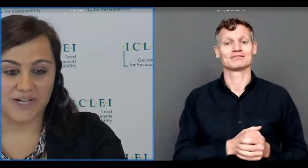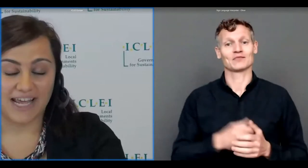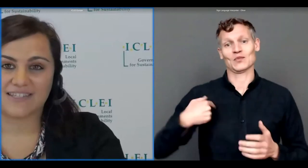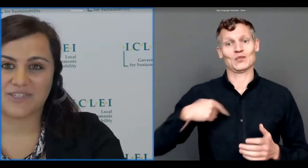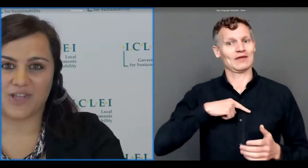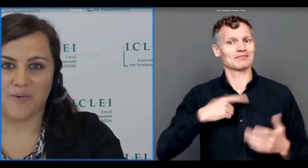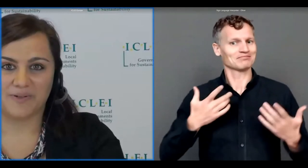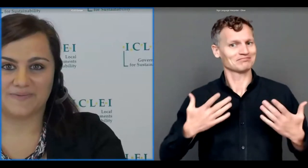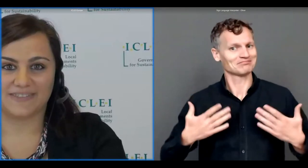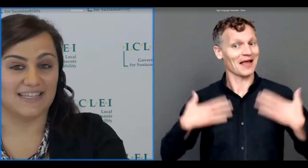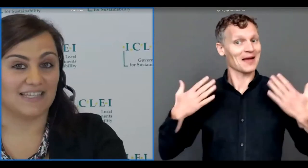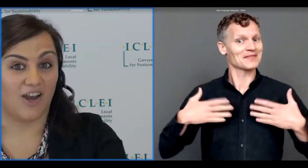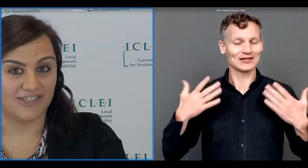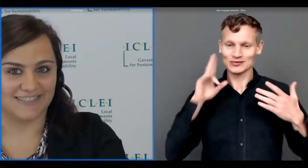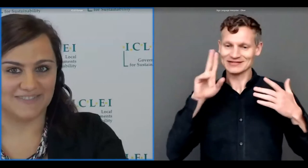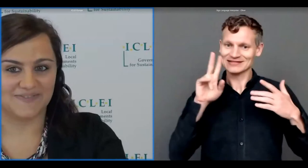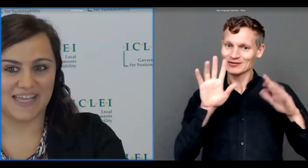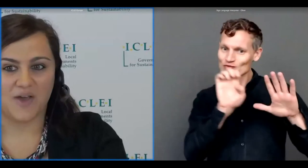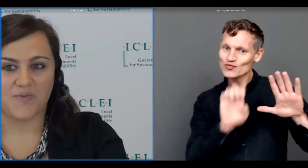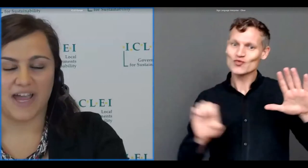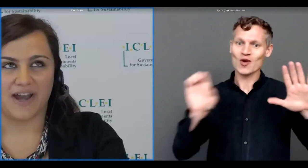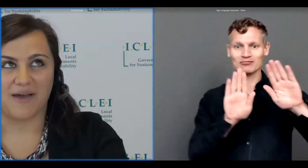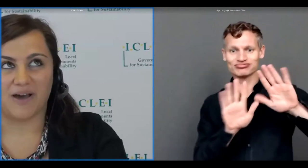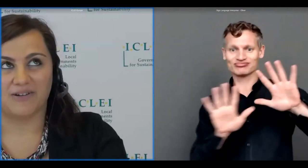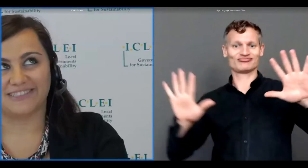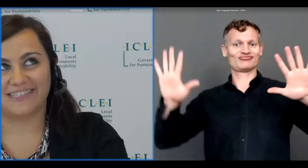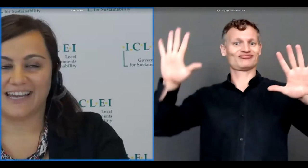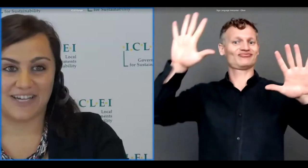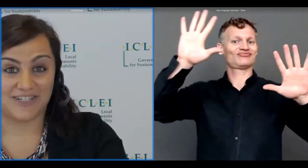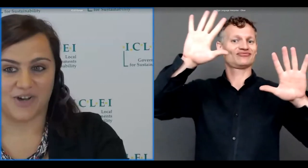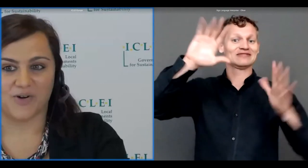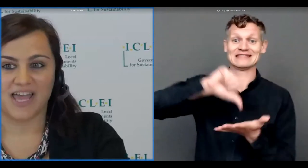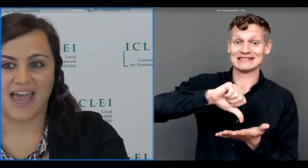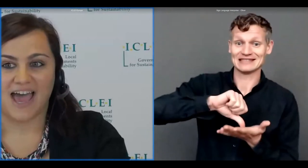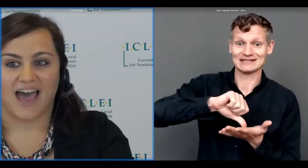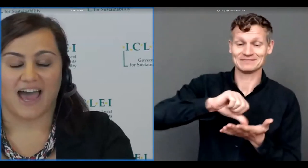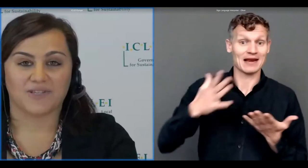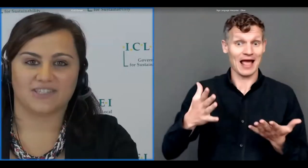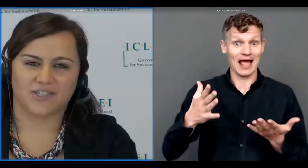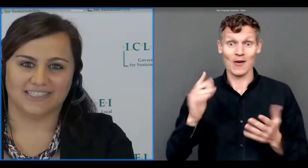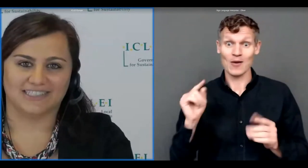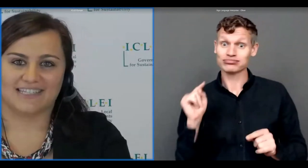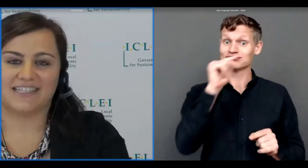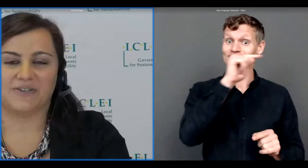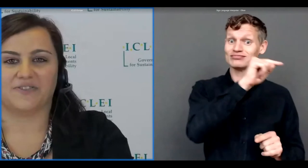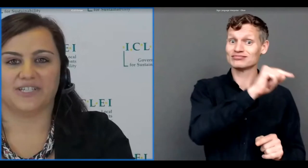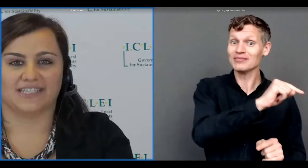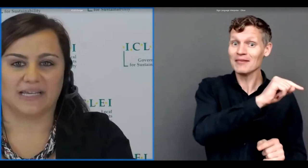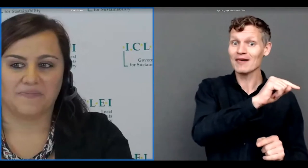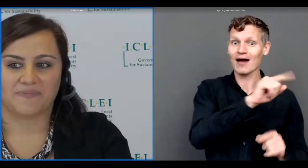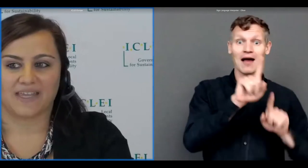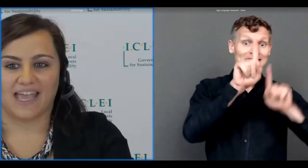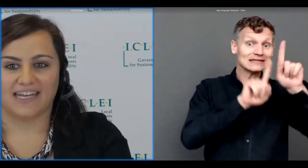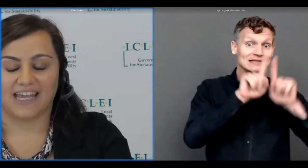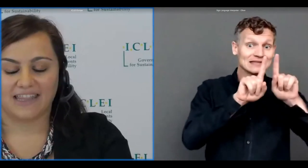our next stop is London where about 10 years ago I was a student at City University